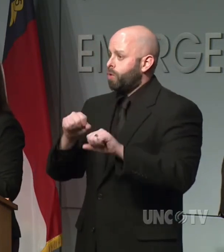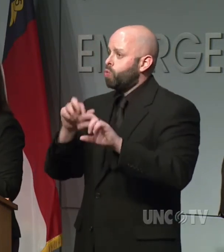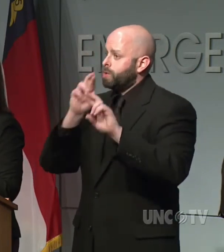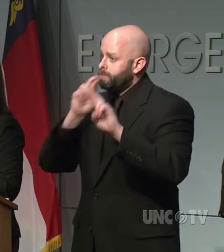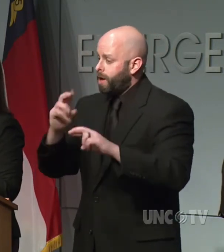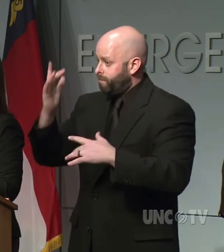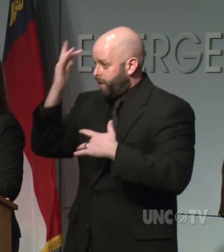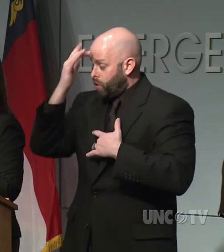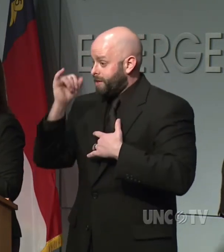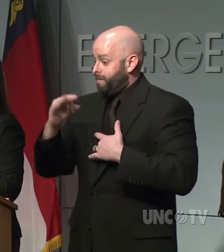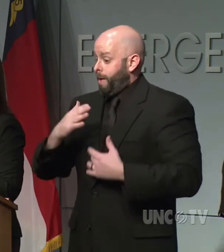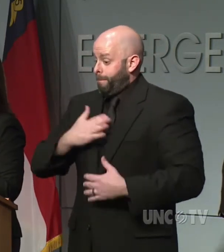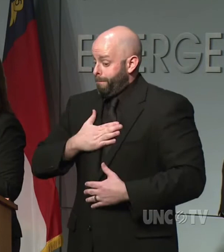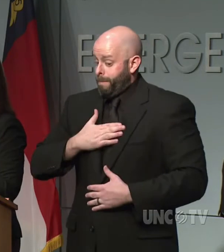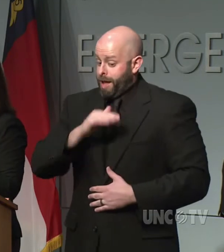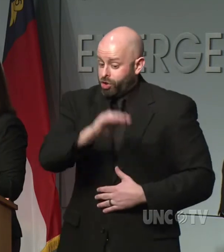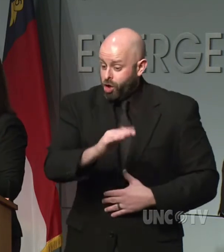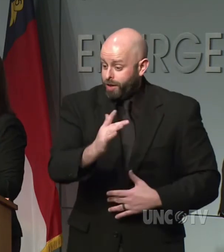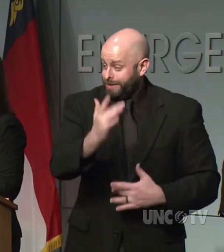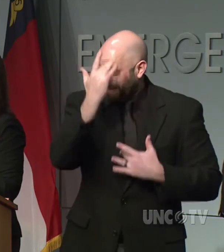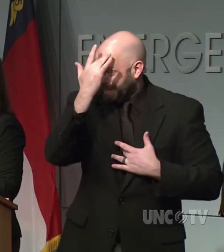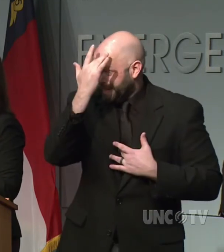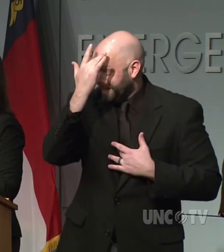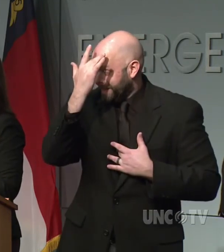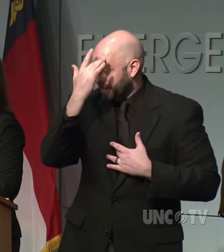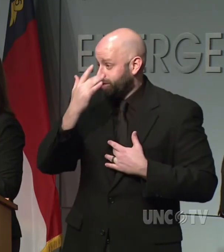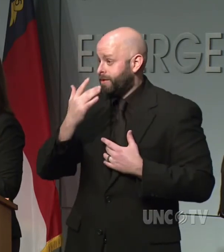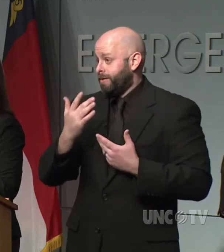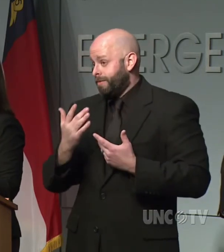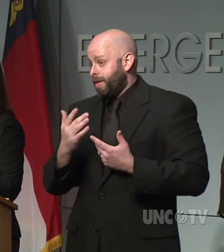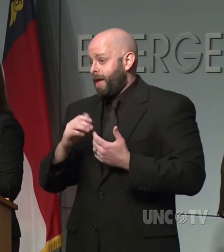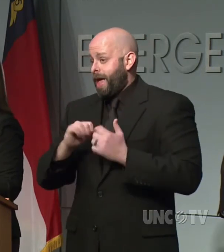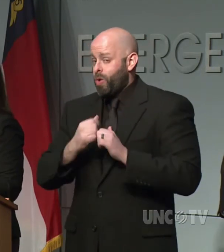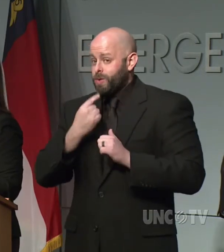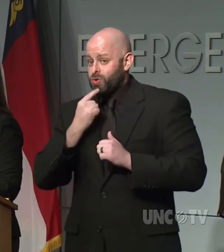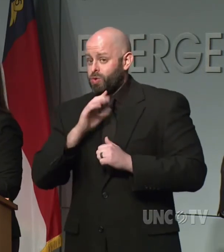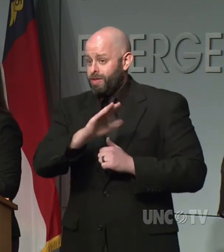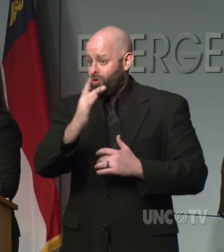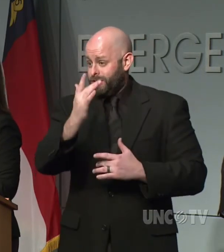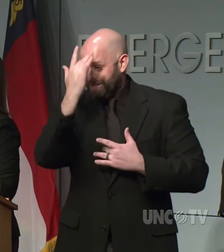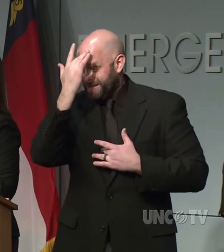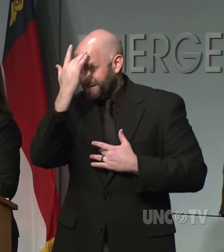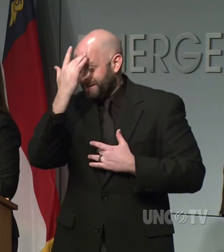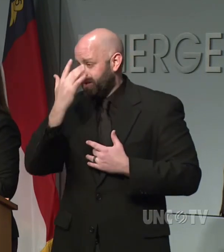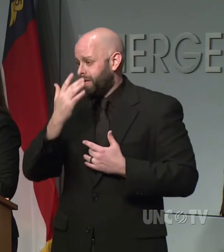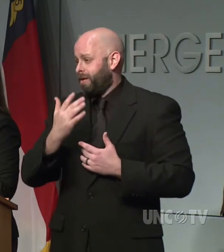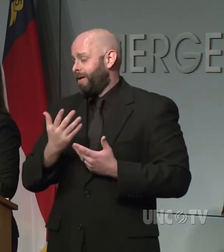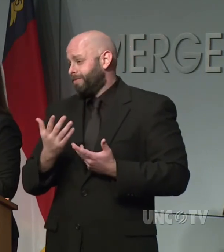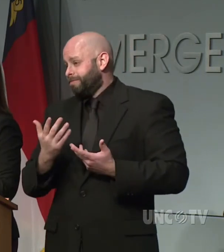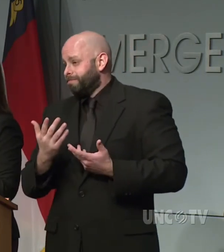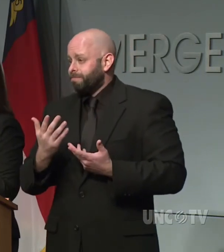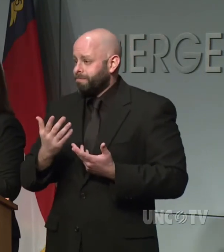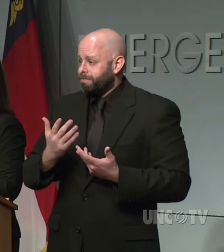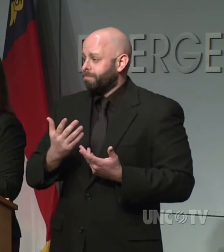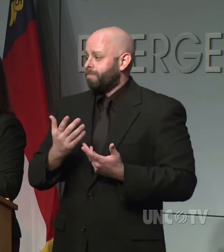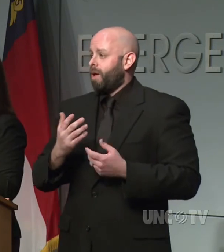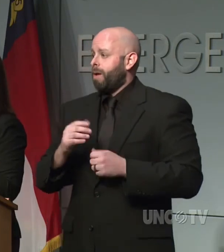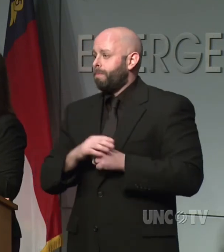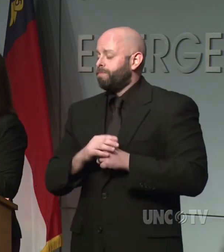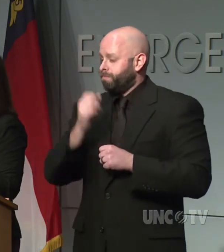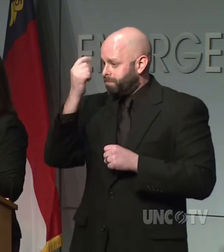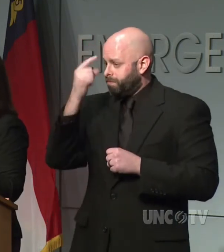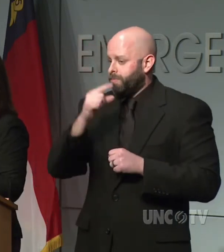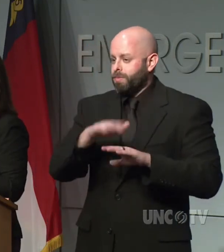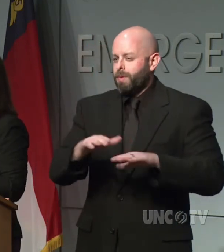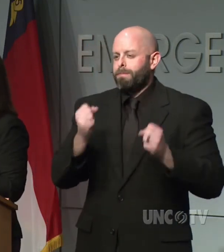if our children got sick that that the severity of illness is so is so much less for them is so comforting as a parent I think